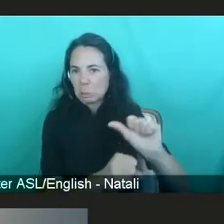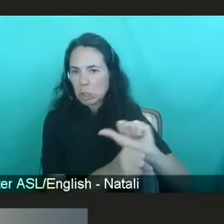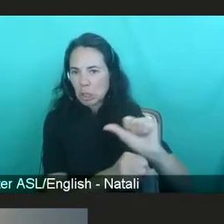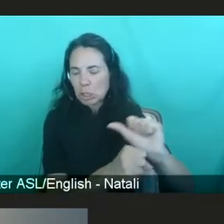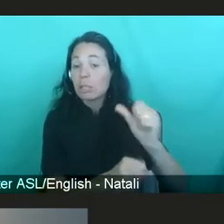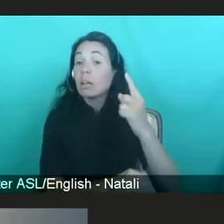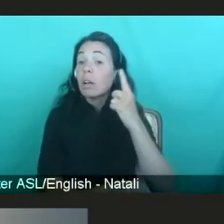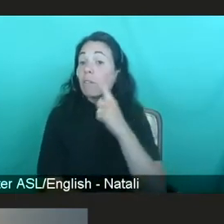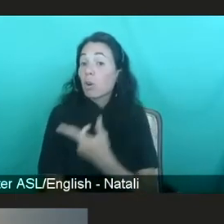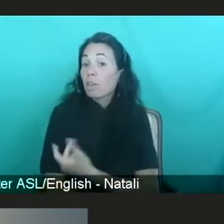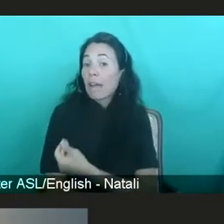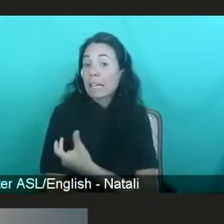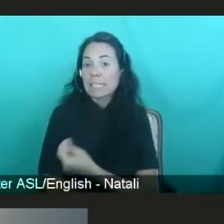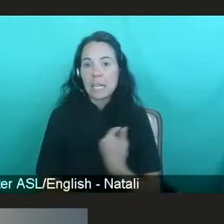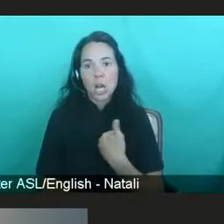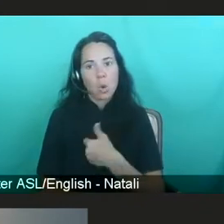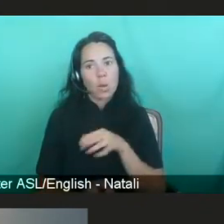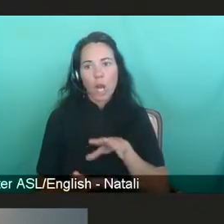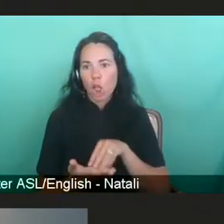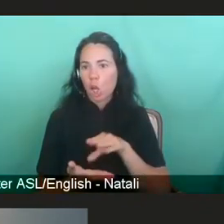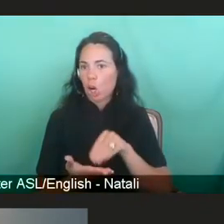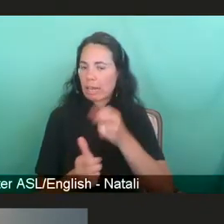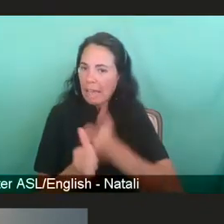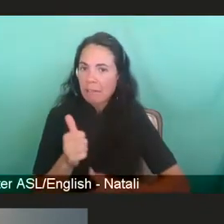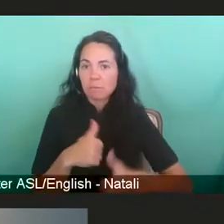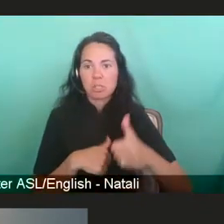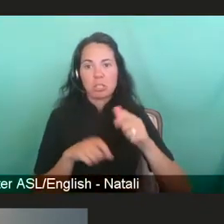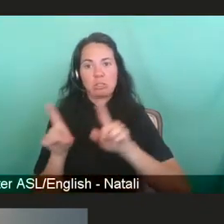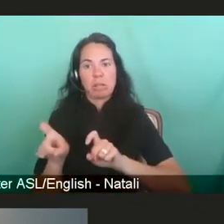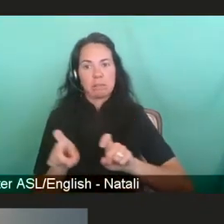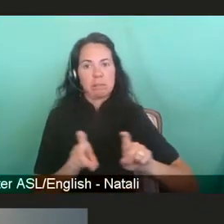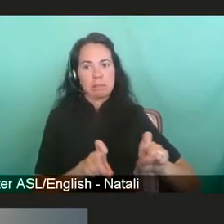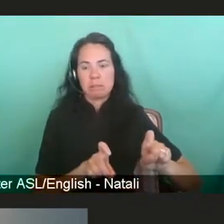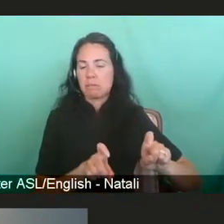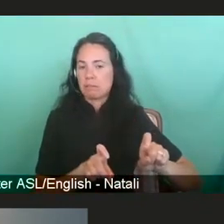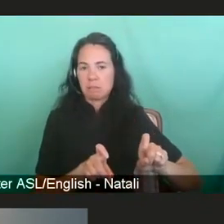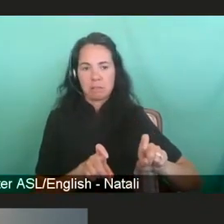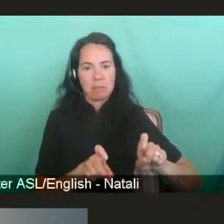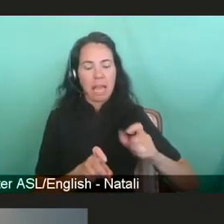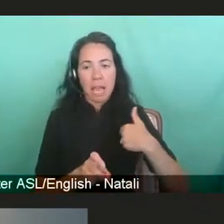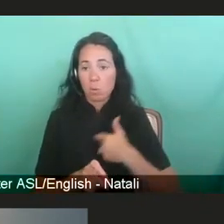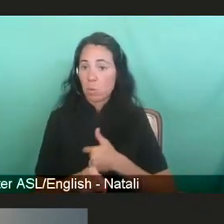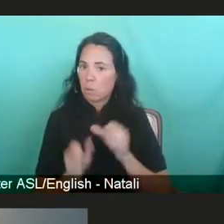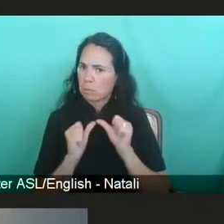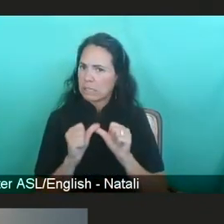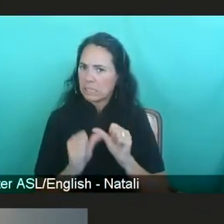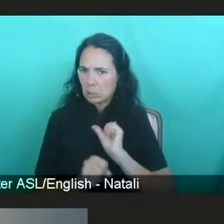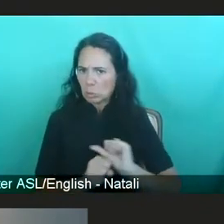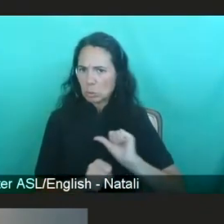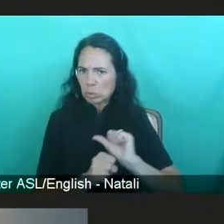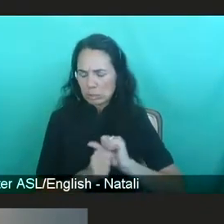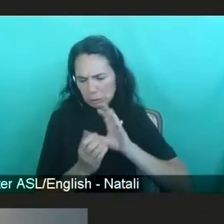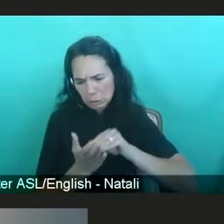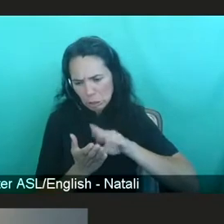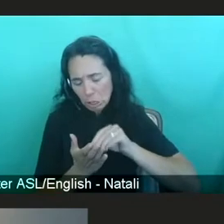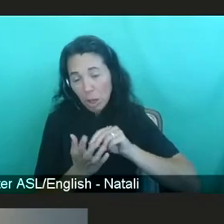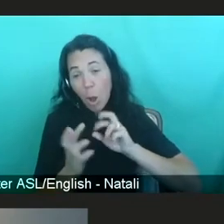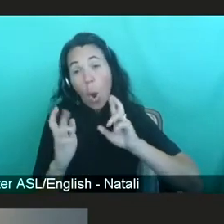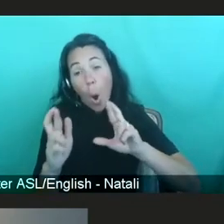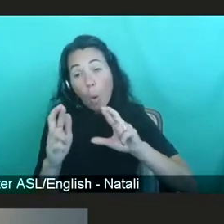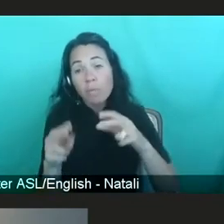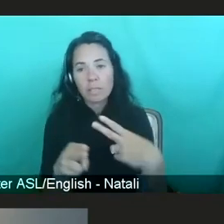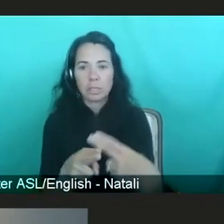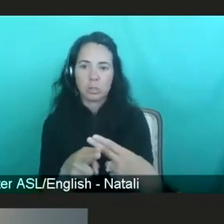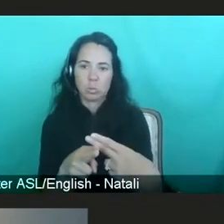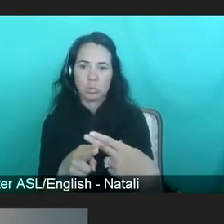learn new things with each trial and we will continue to work on this and that it's hopefully soon. We've